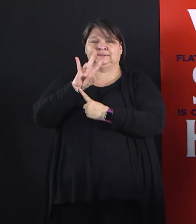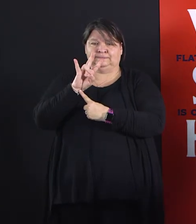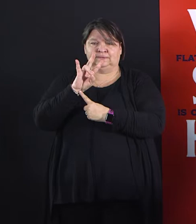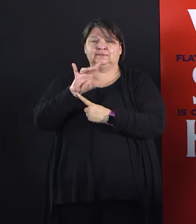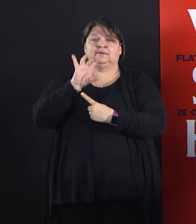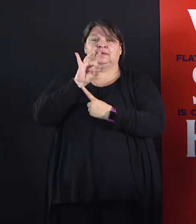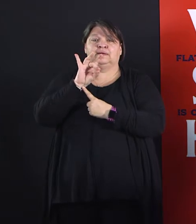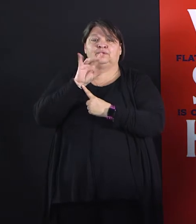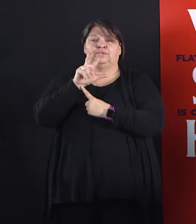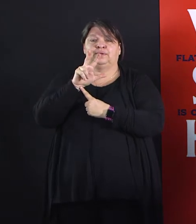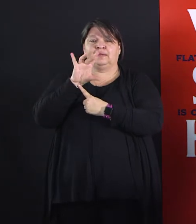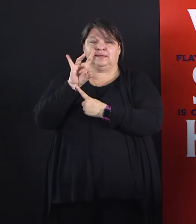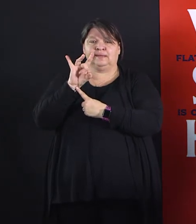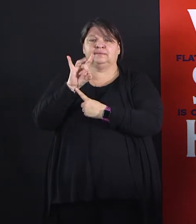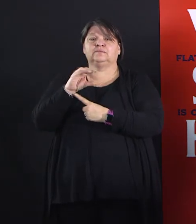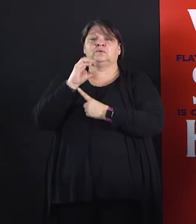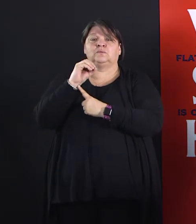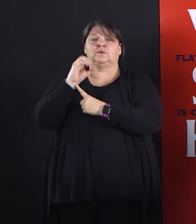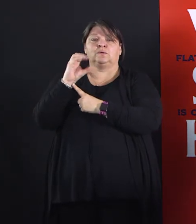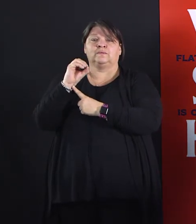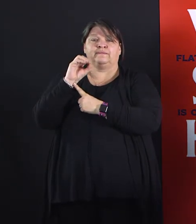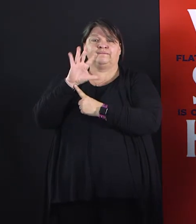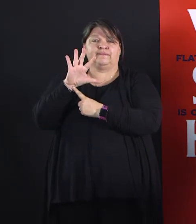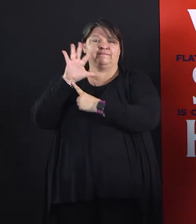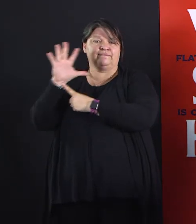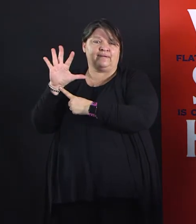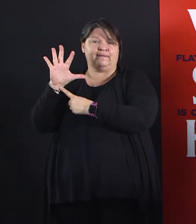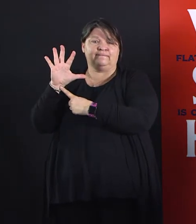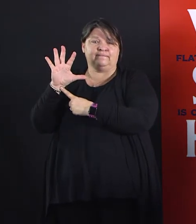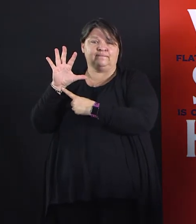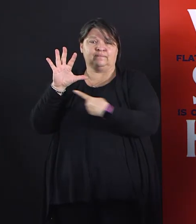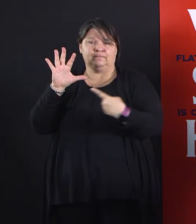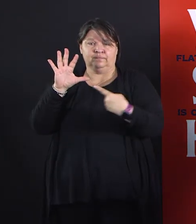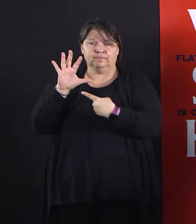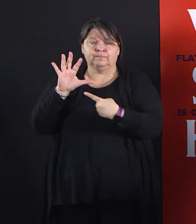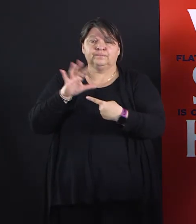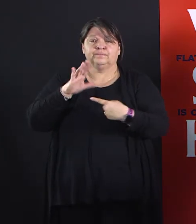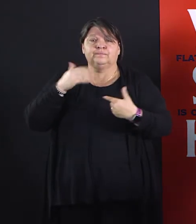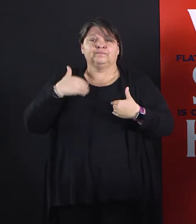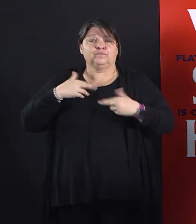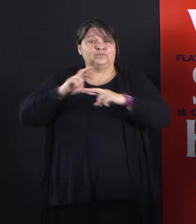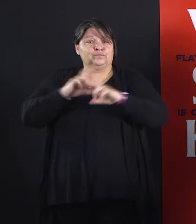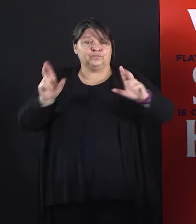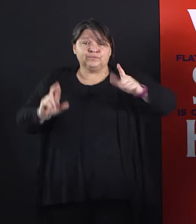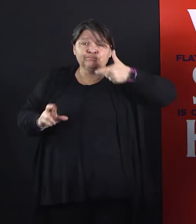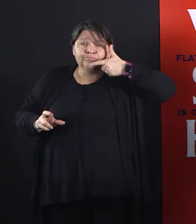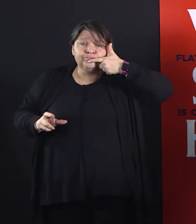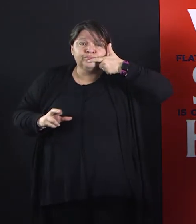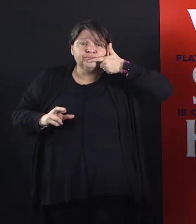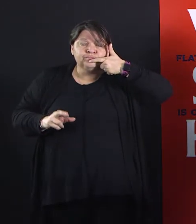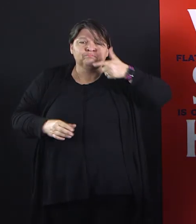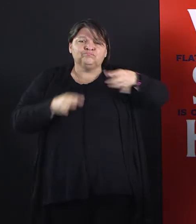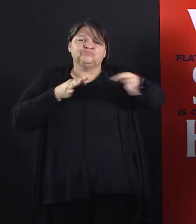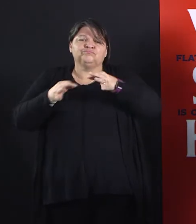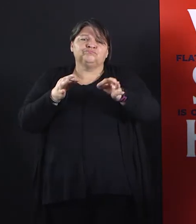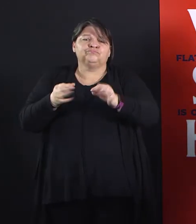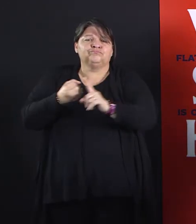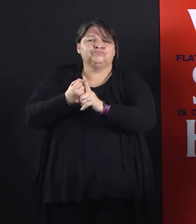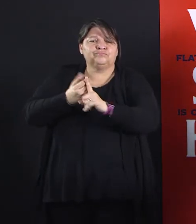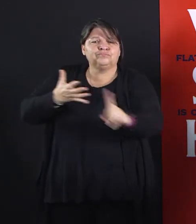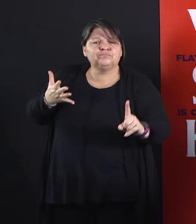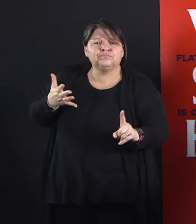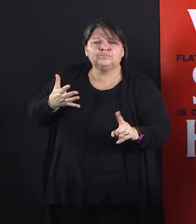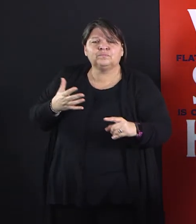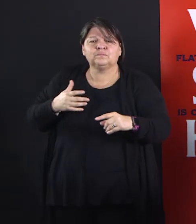-0055. And we'll have a specialist work directly with you so that you can identify the child care assets in the vicinity of your